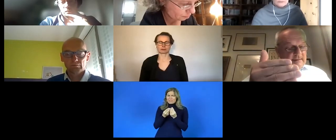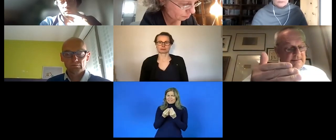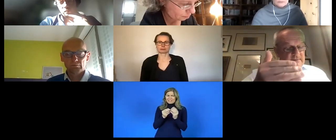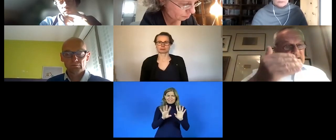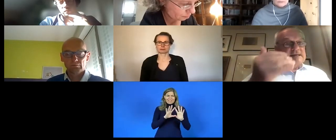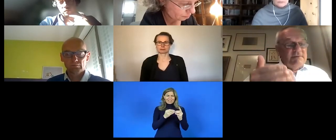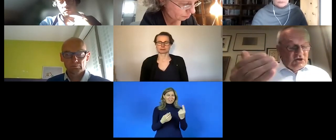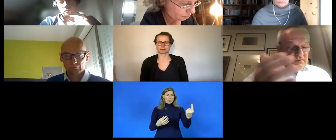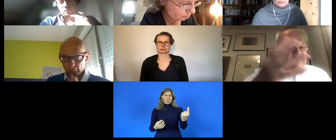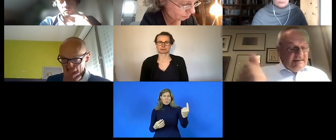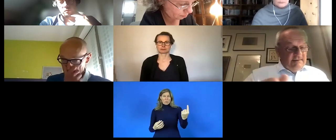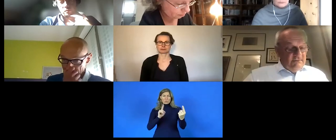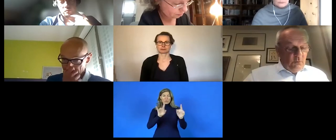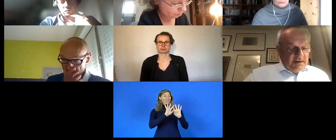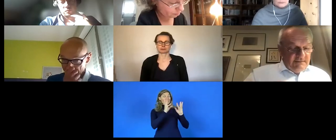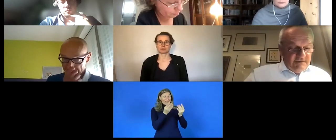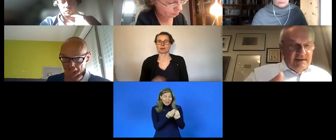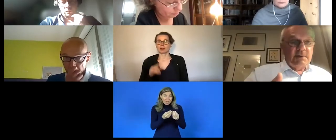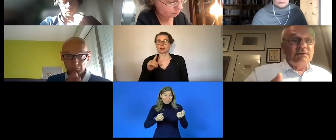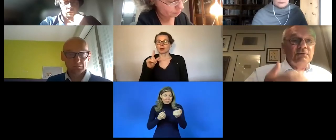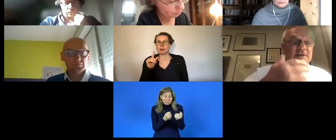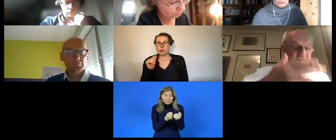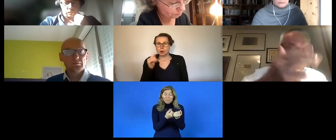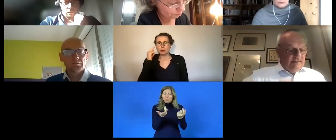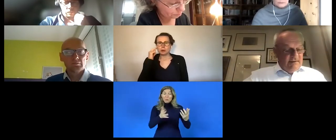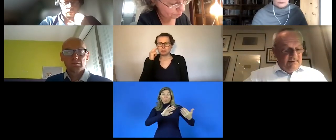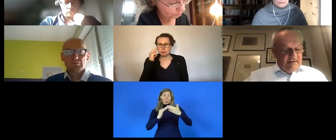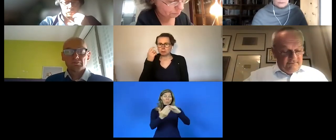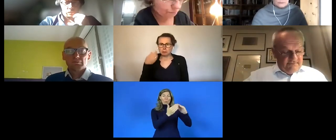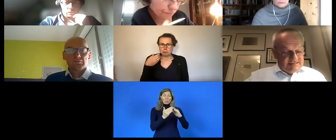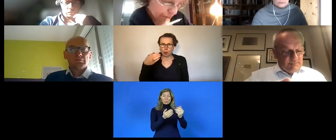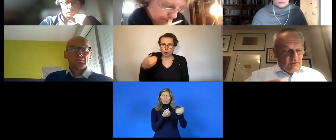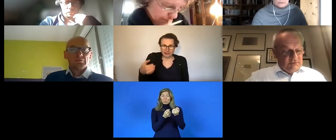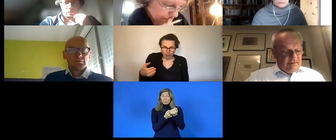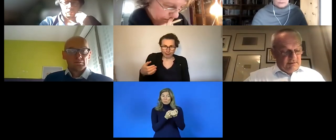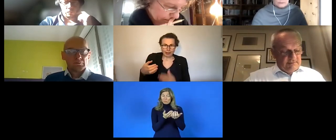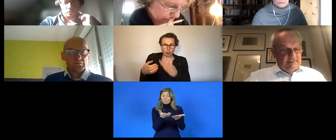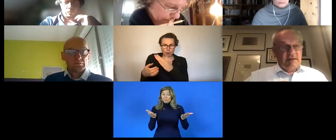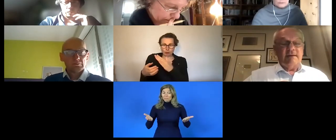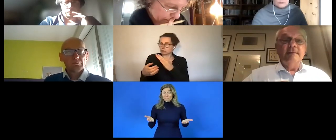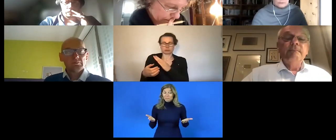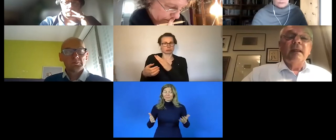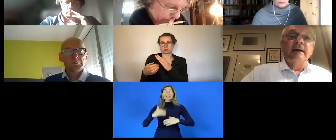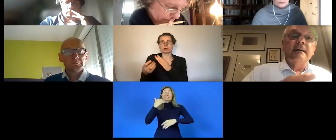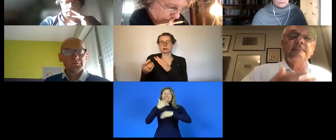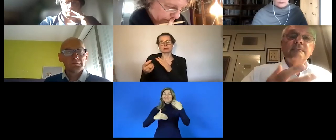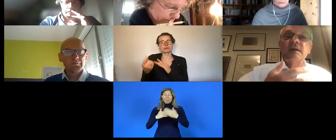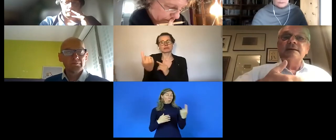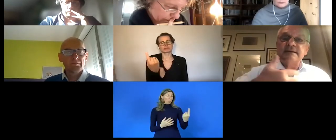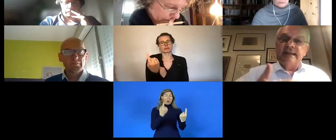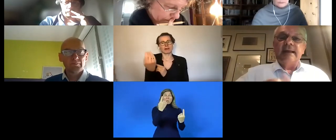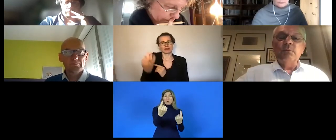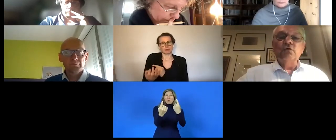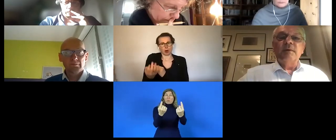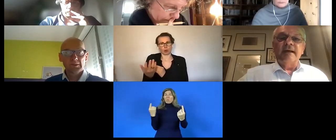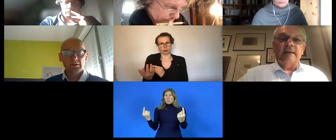isolated topic the disability so we never seek for a